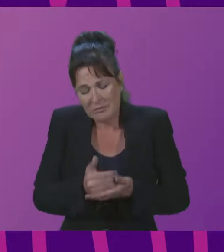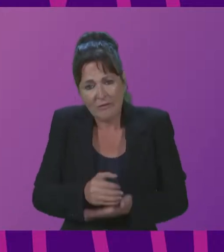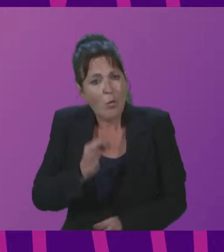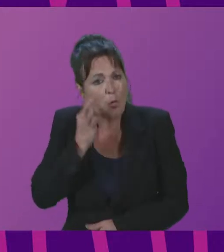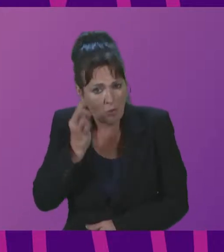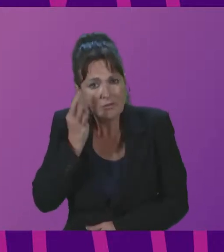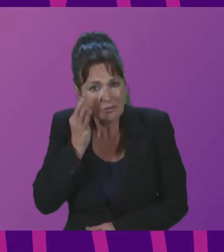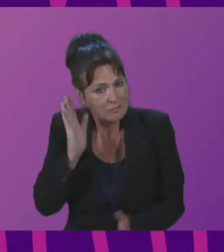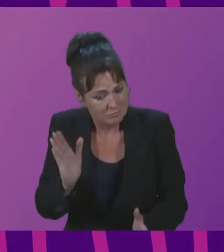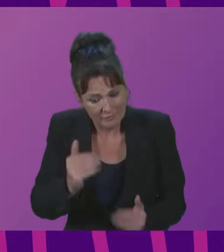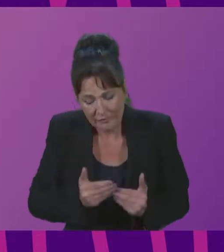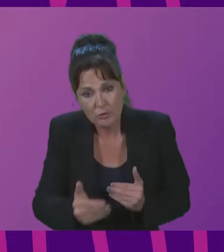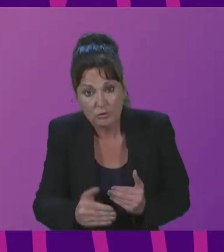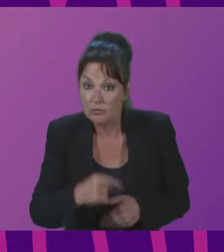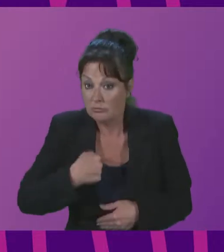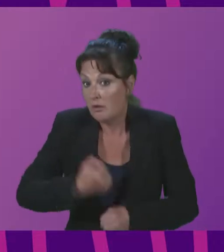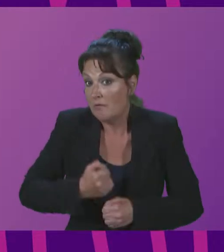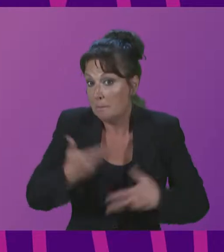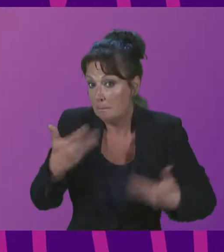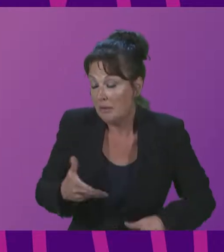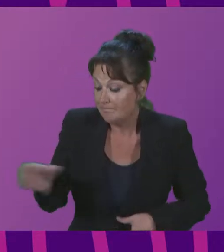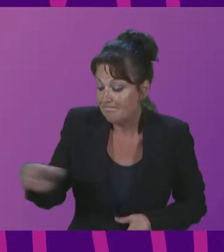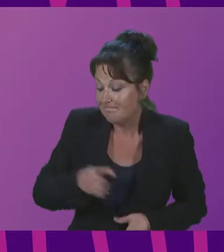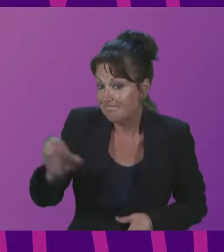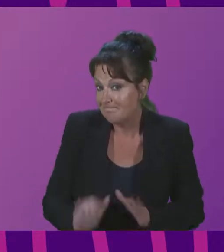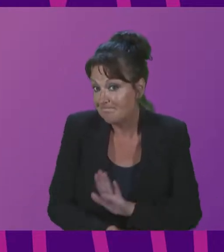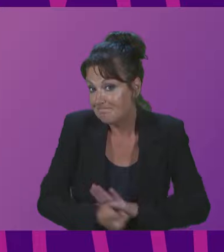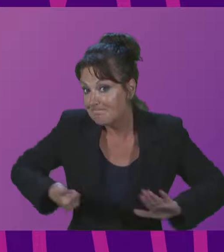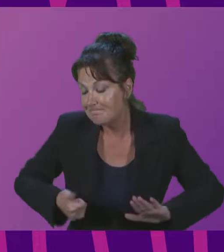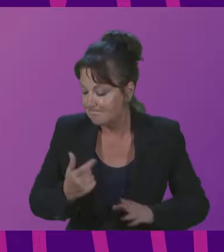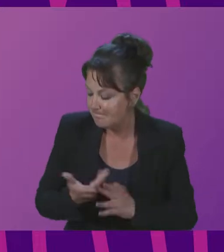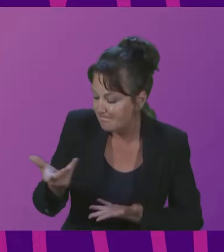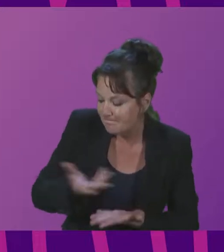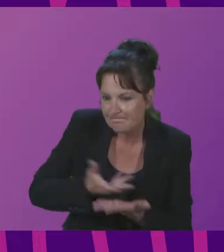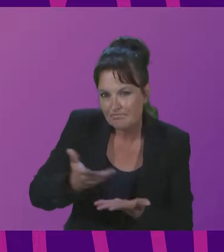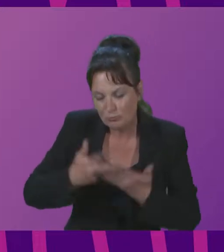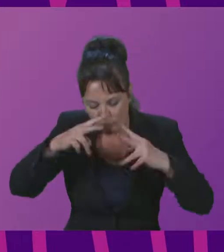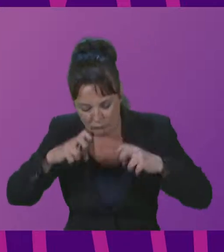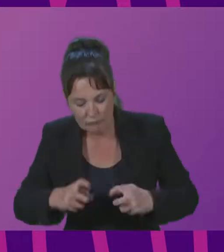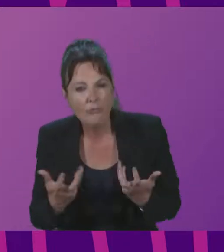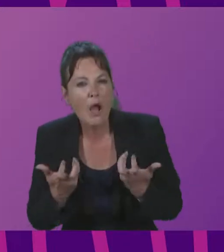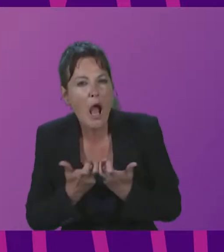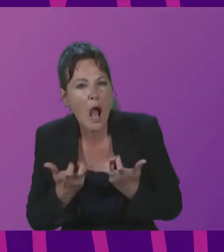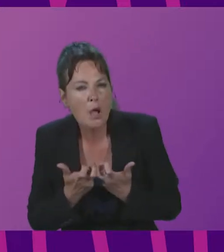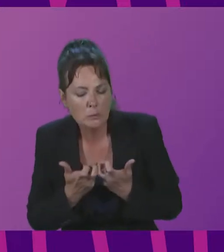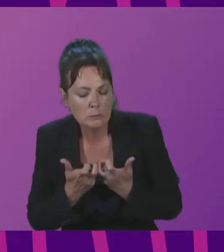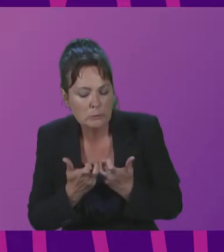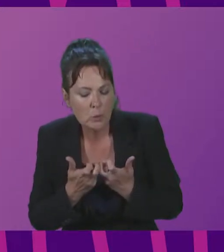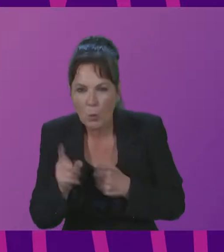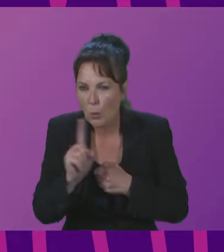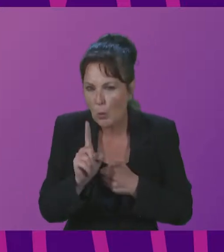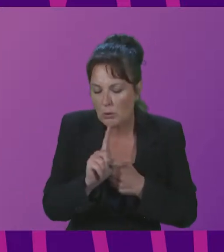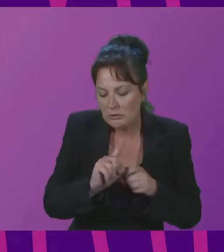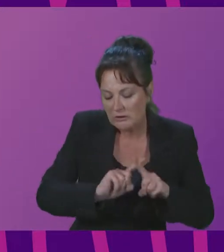consultation and experts have been called to help us research and examine various